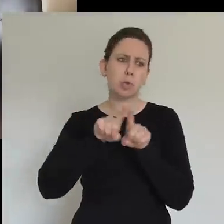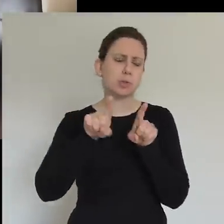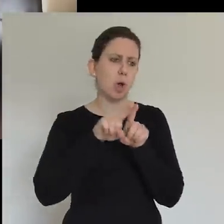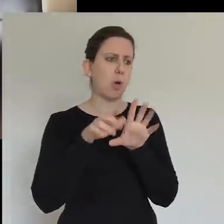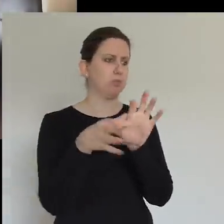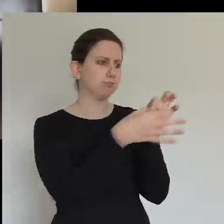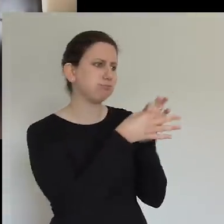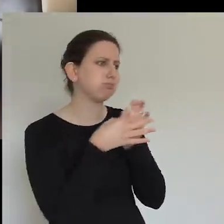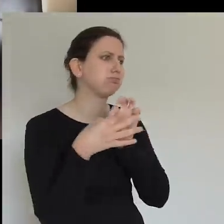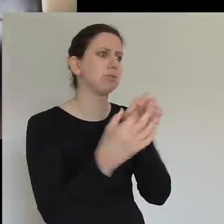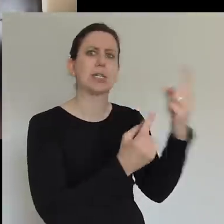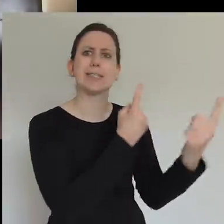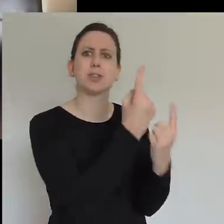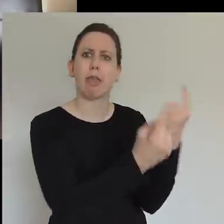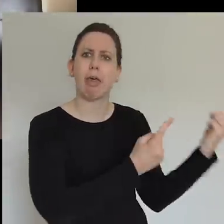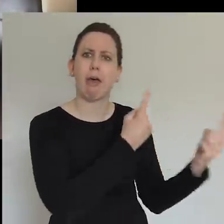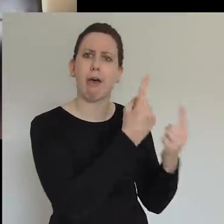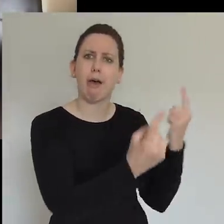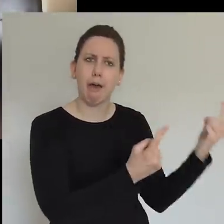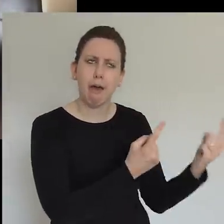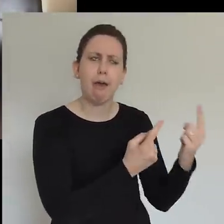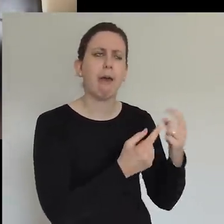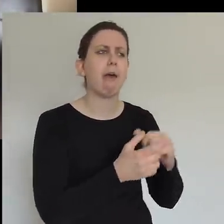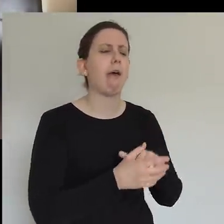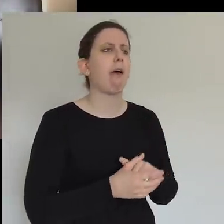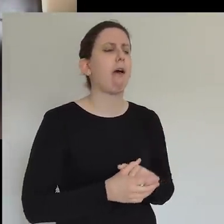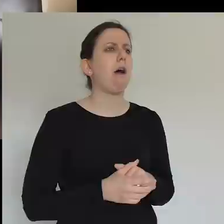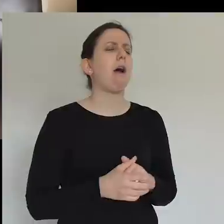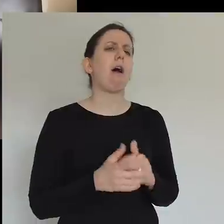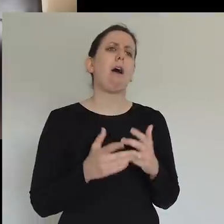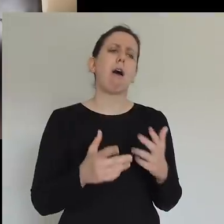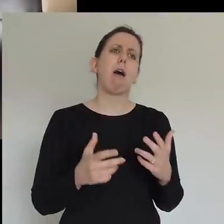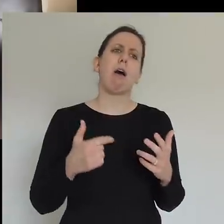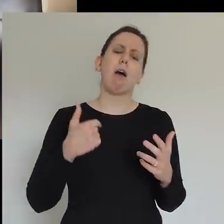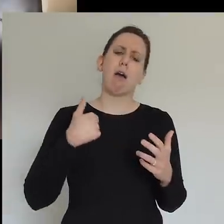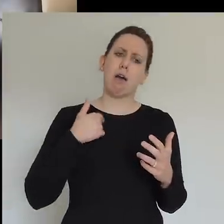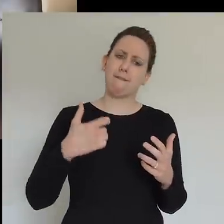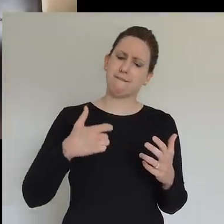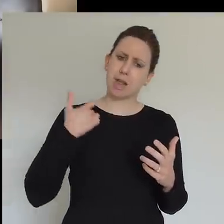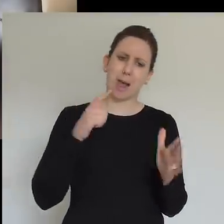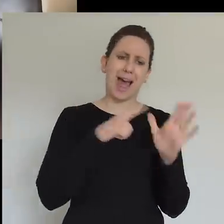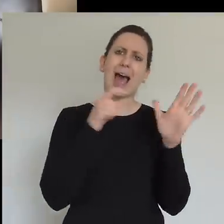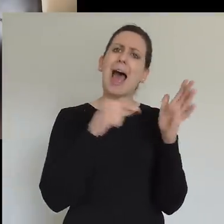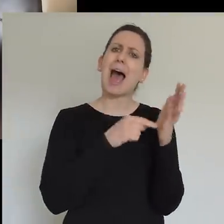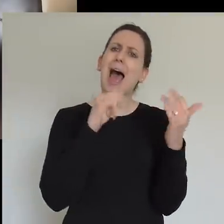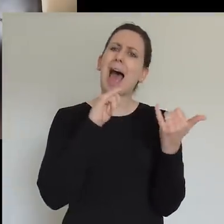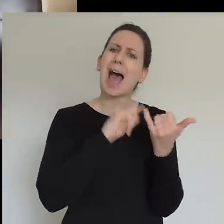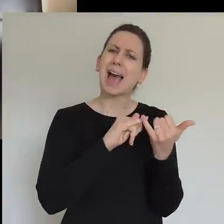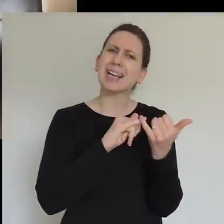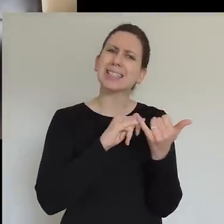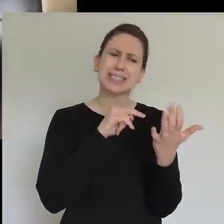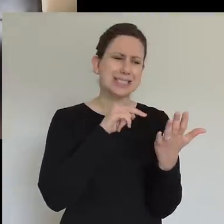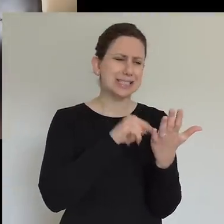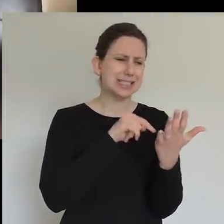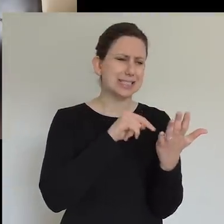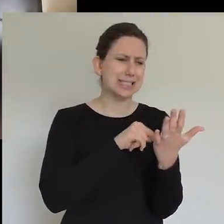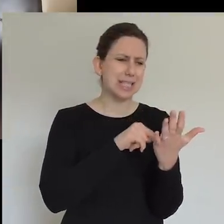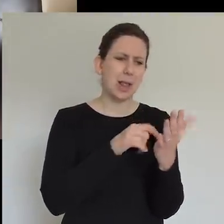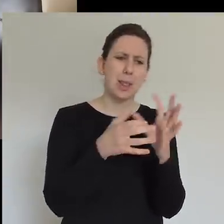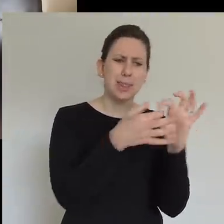actually, that this togetherness piece that we see in Acts, like this incredible supernatural togetherness that's demonstrated that we're going